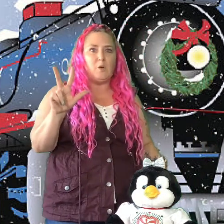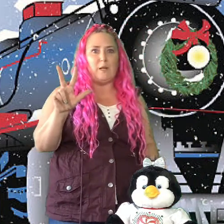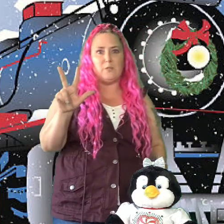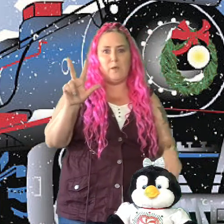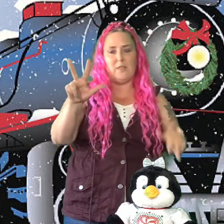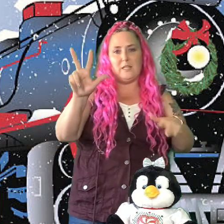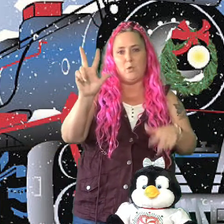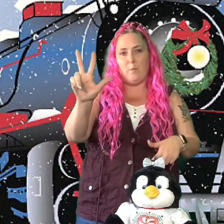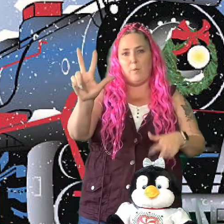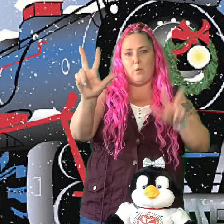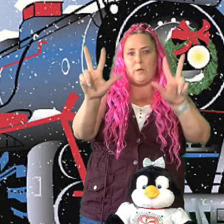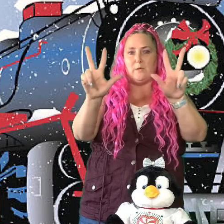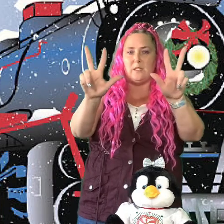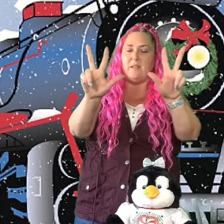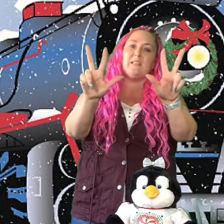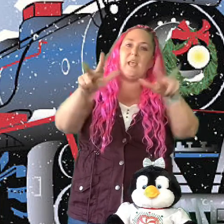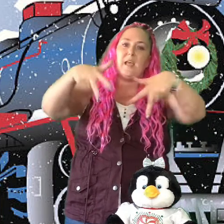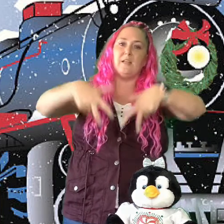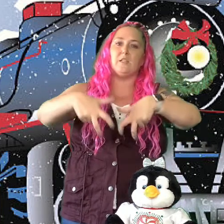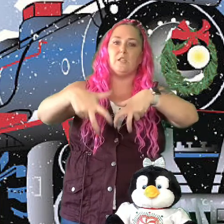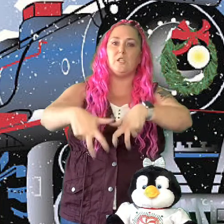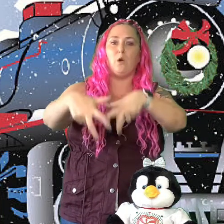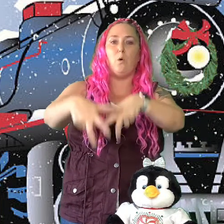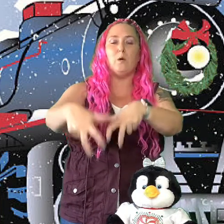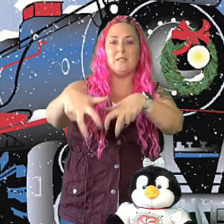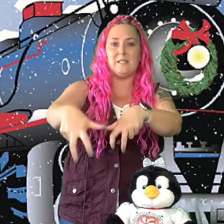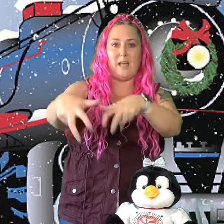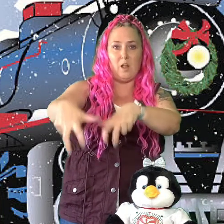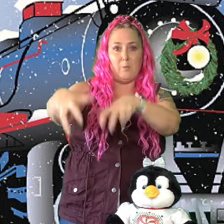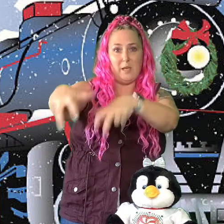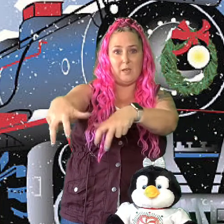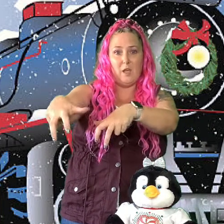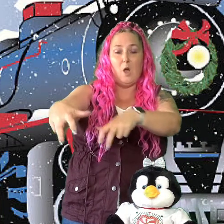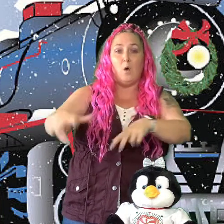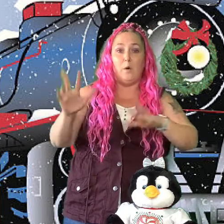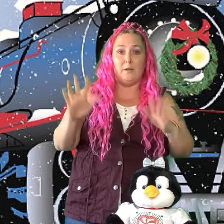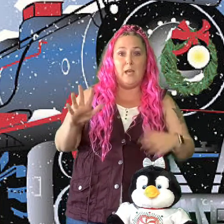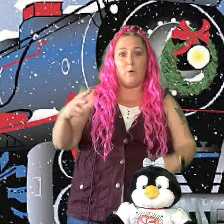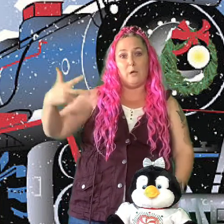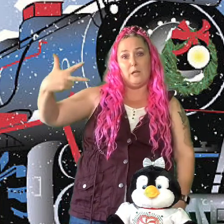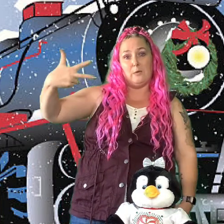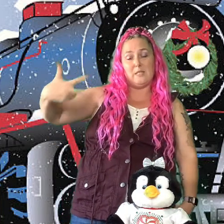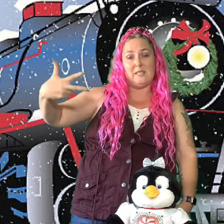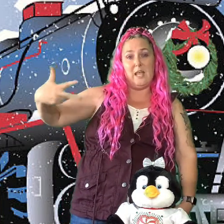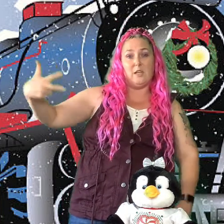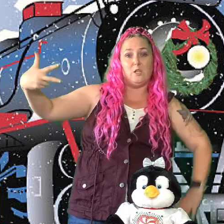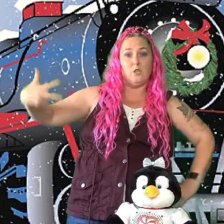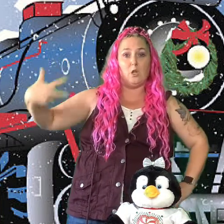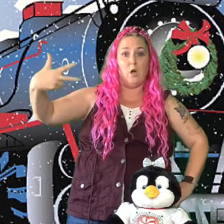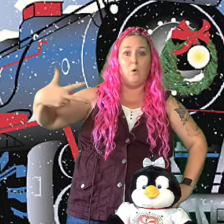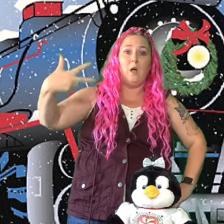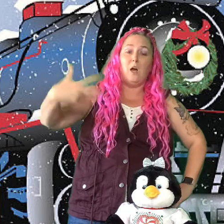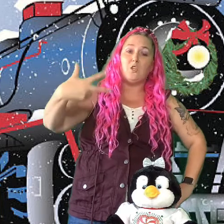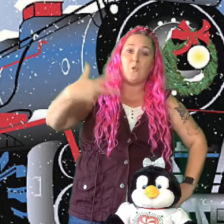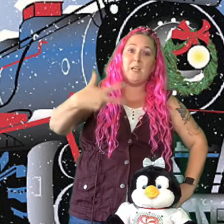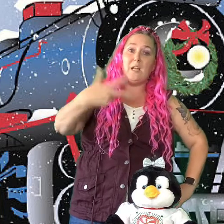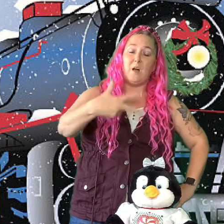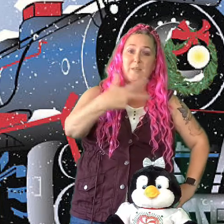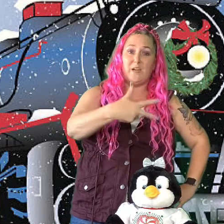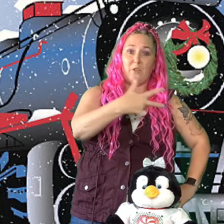bells with us you remember we used to this hand to show horses galloping. Well now we're gonna use this hand to show a train coming down the